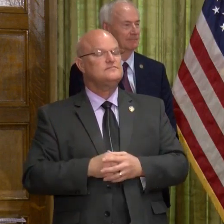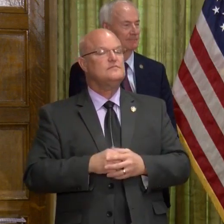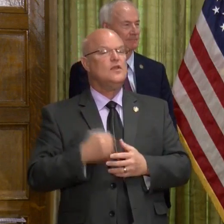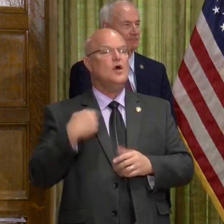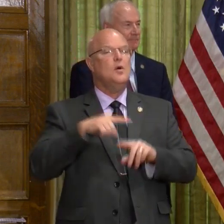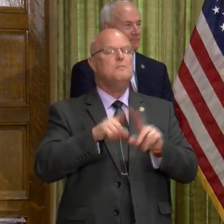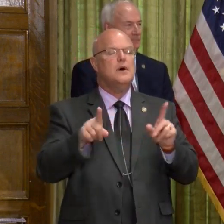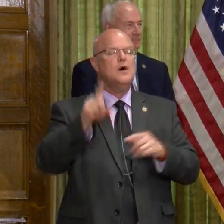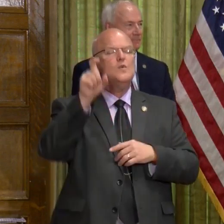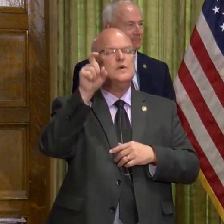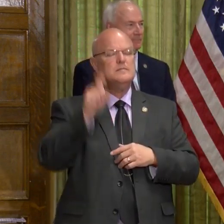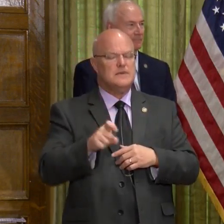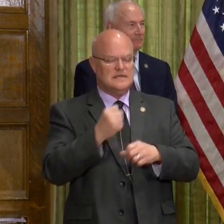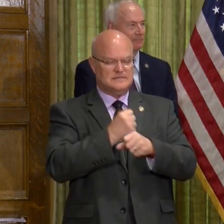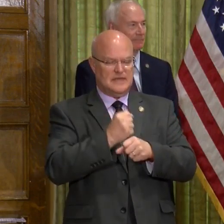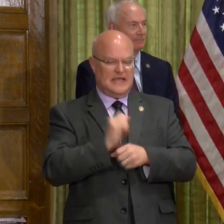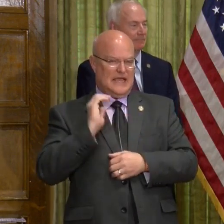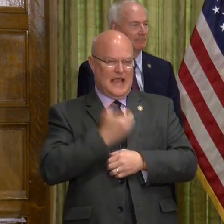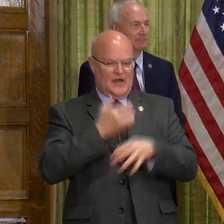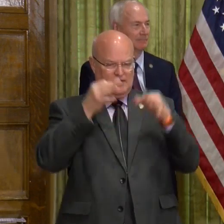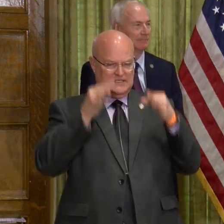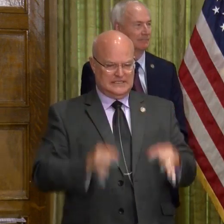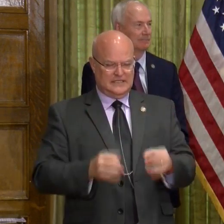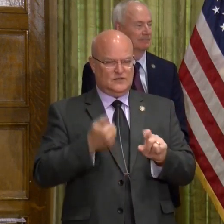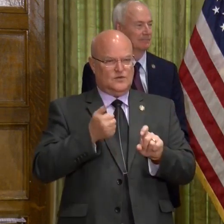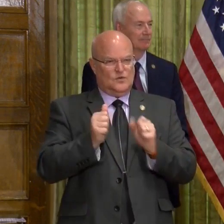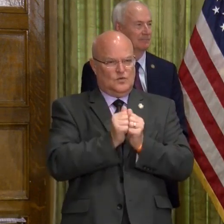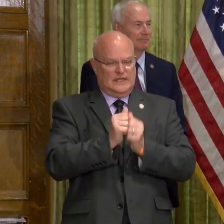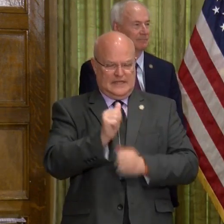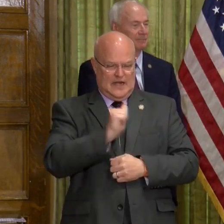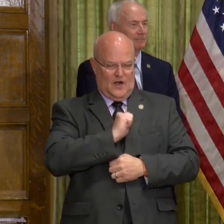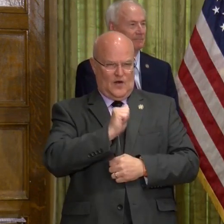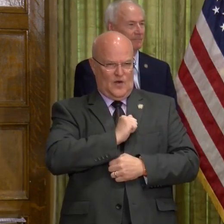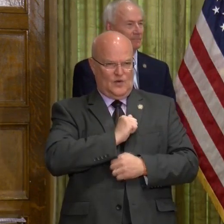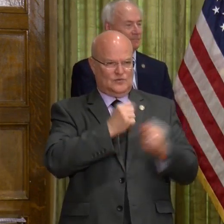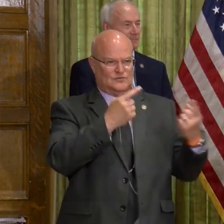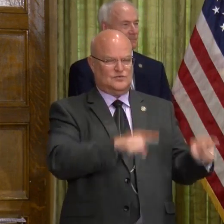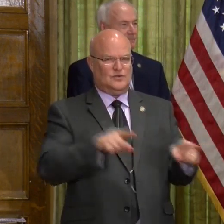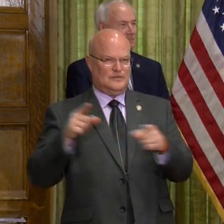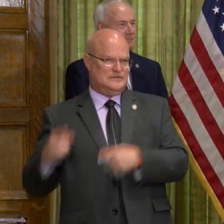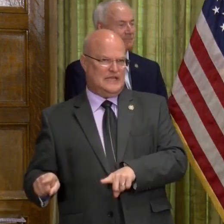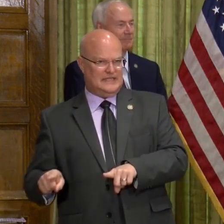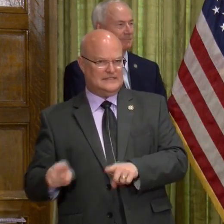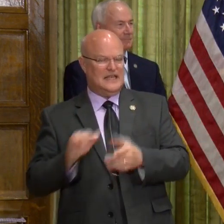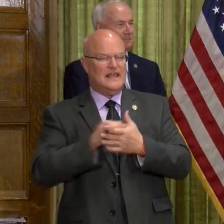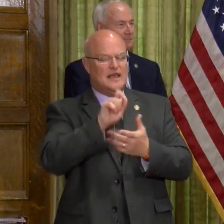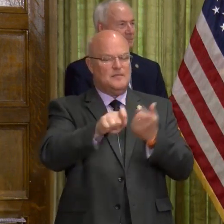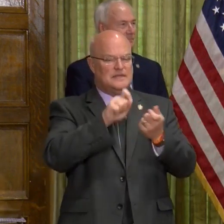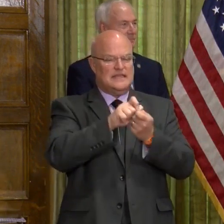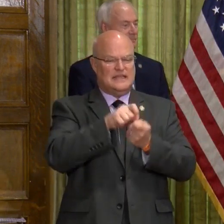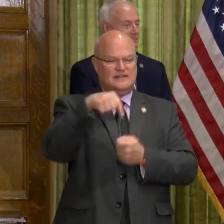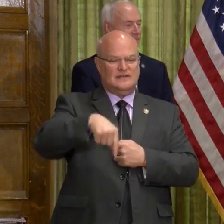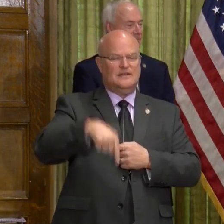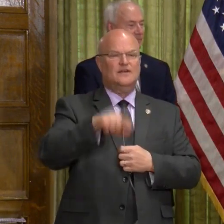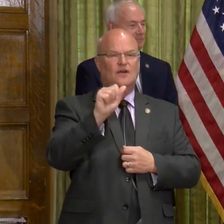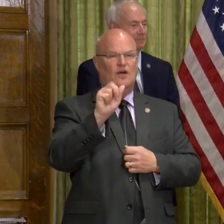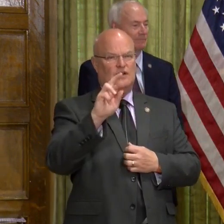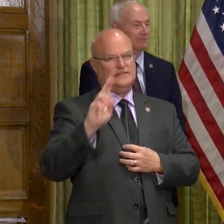But we have to make our decisions with our own sets of facts and circumstances that are particular to Arkansas.